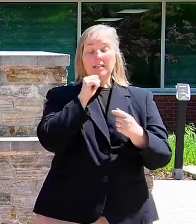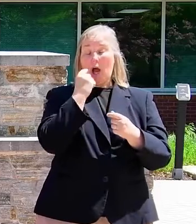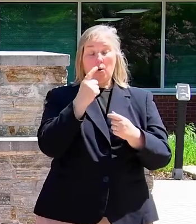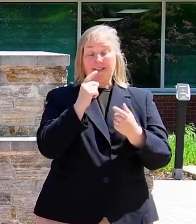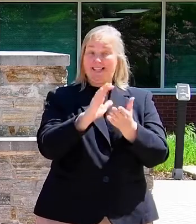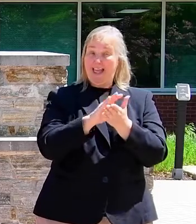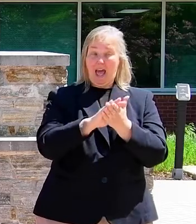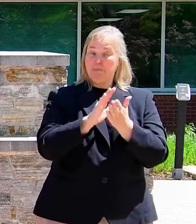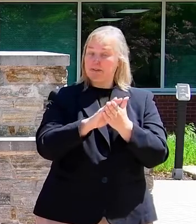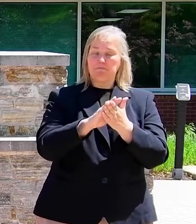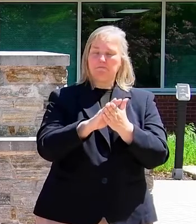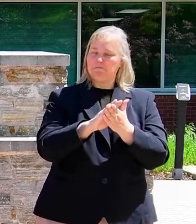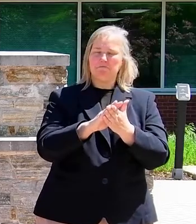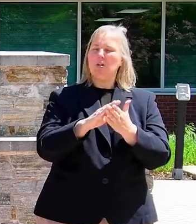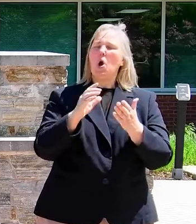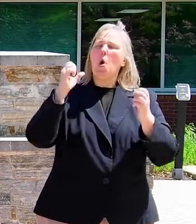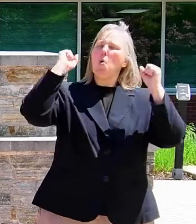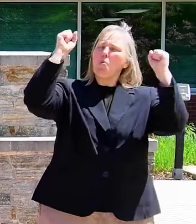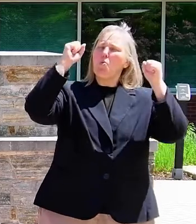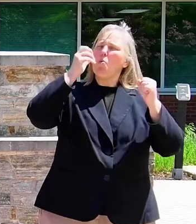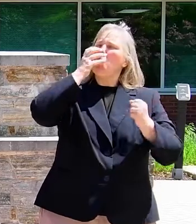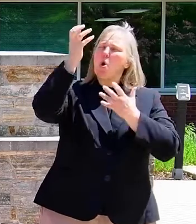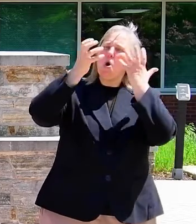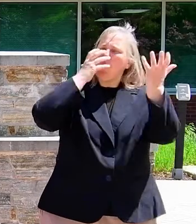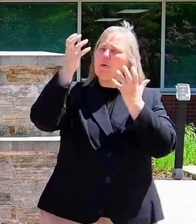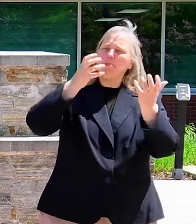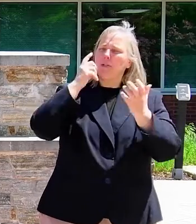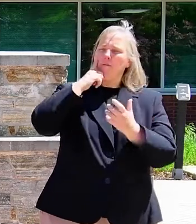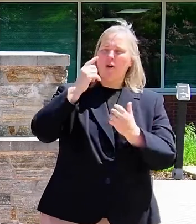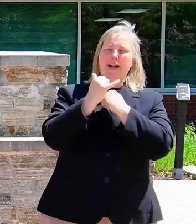some whoops and hollers for our current county executive, Calvin Ball.